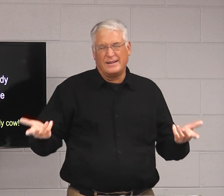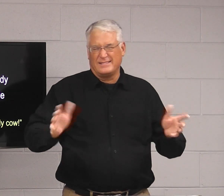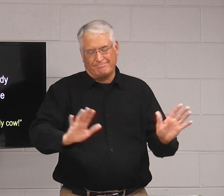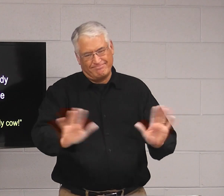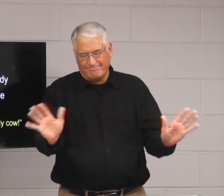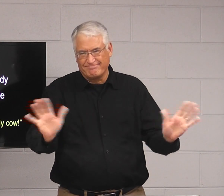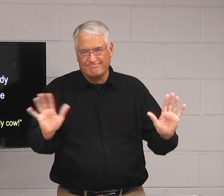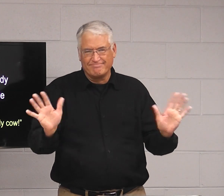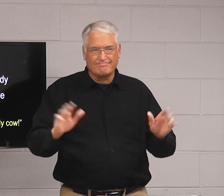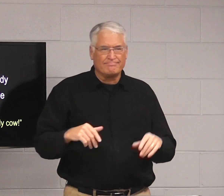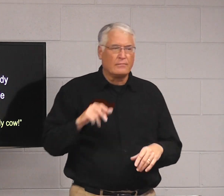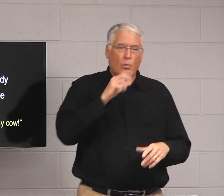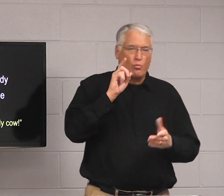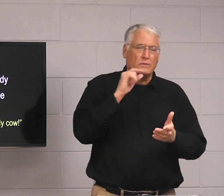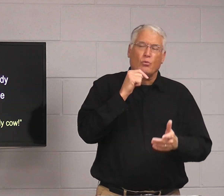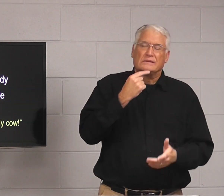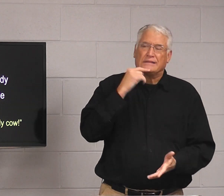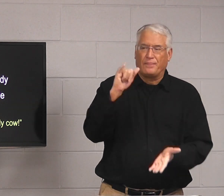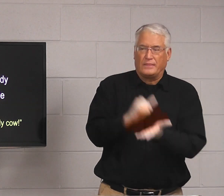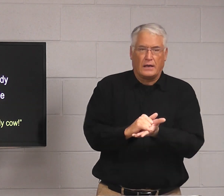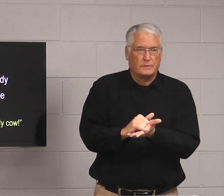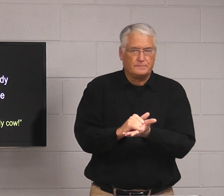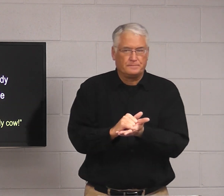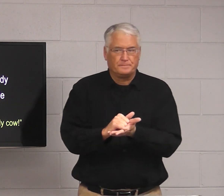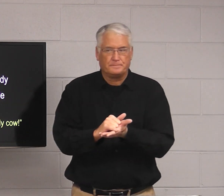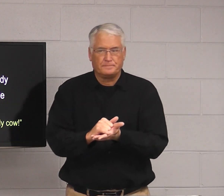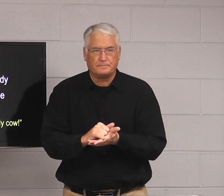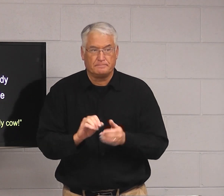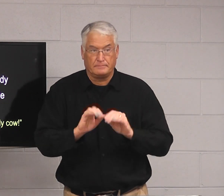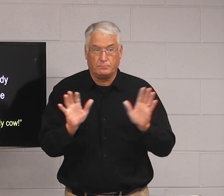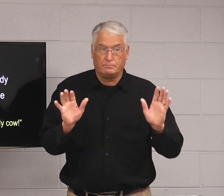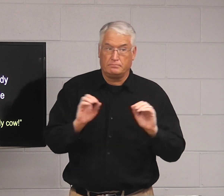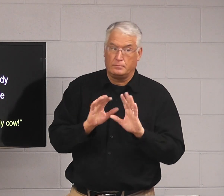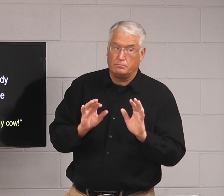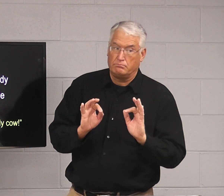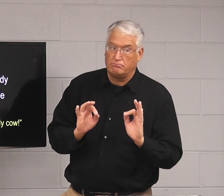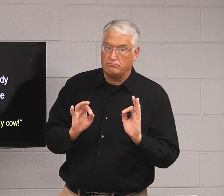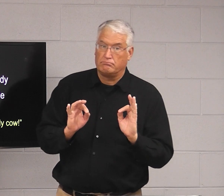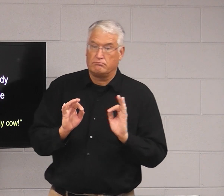like various things, you just shouldn't do it. You should not say that at all. Okay? Is that clear?